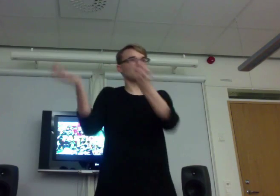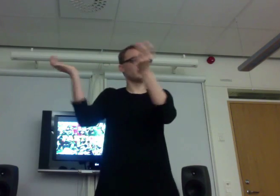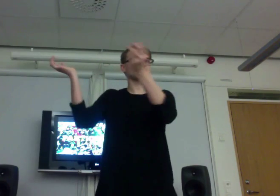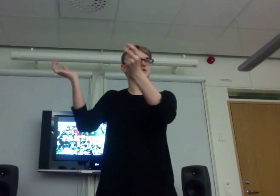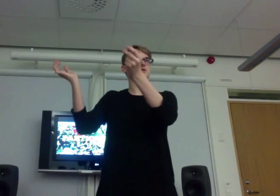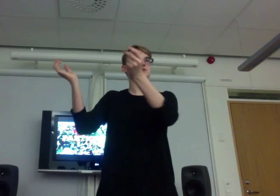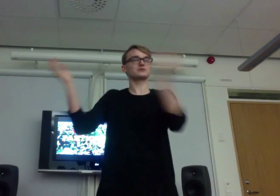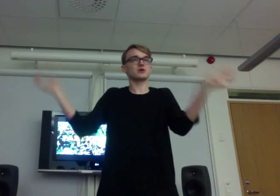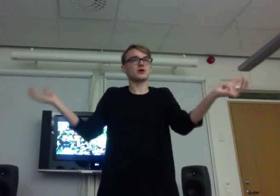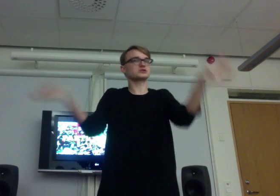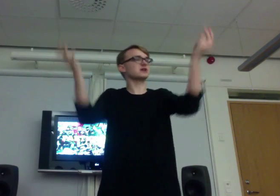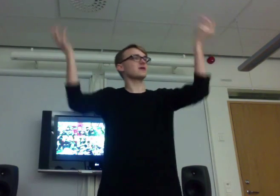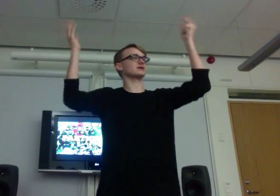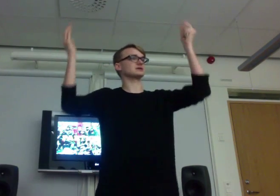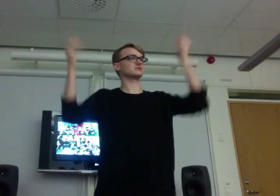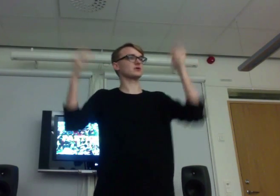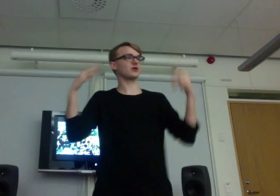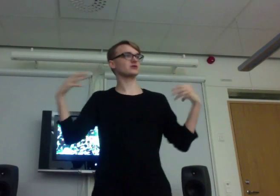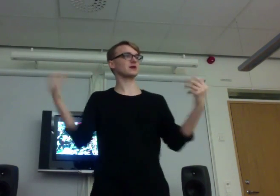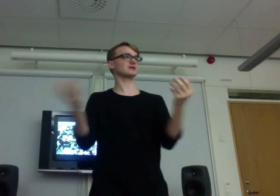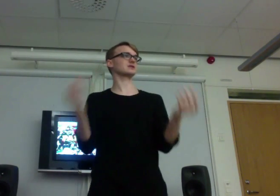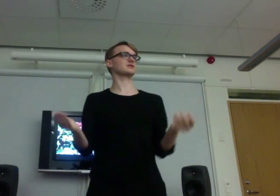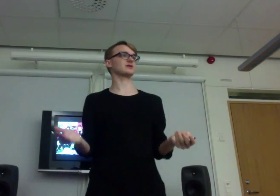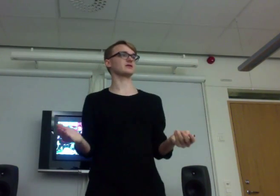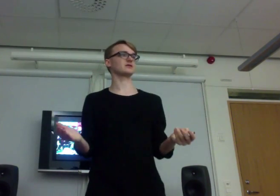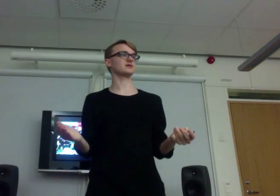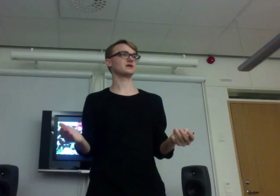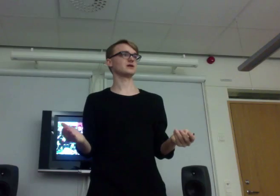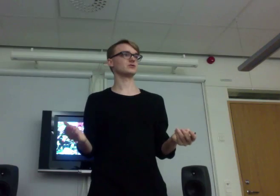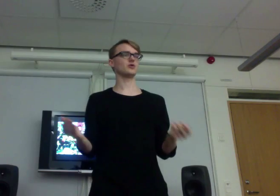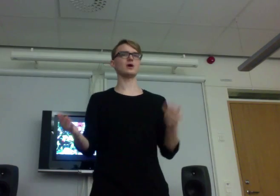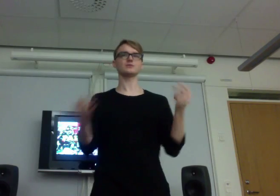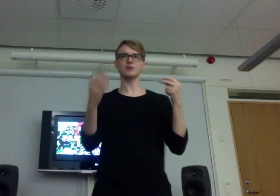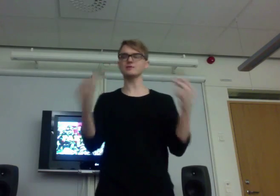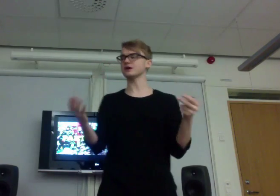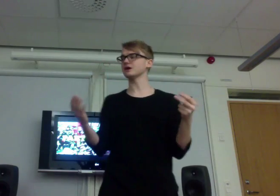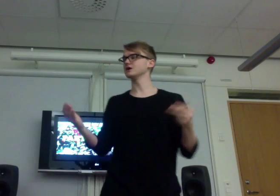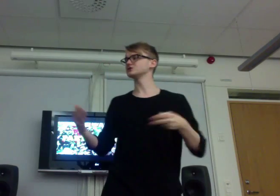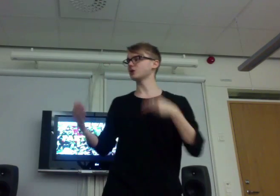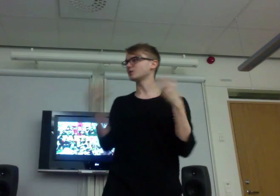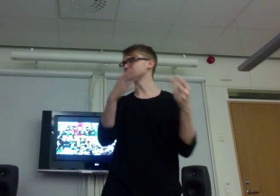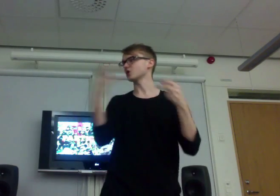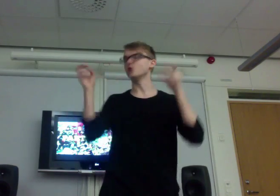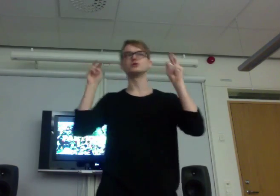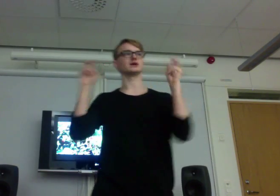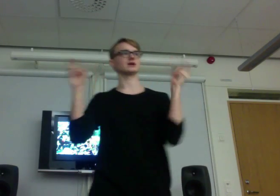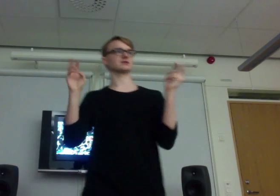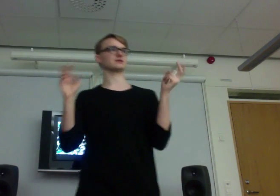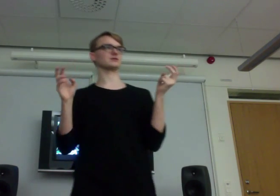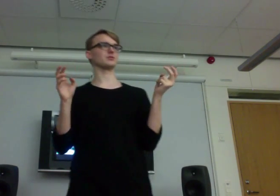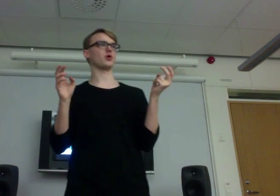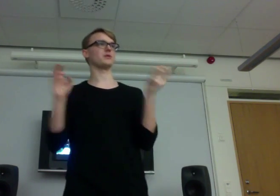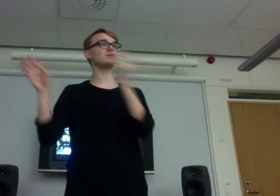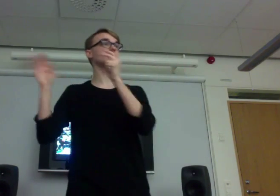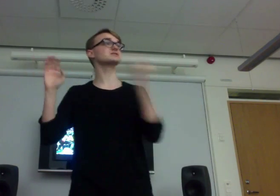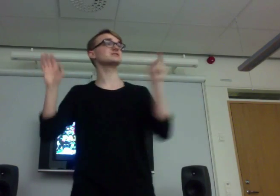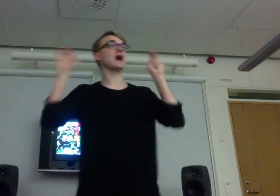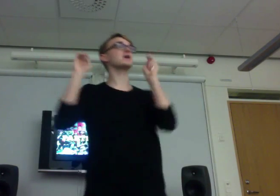beautiful that we are all sharing this. We are all creating it together. Now, maybe someone is owning it the more. Maybe there is an IP